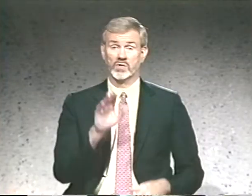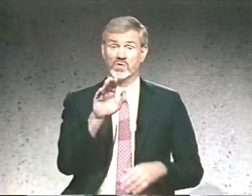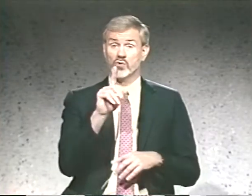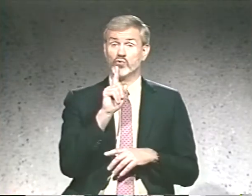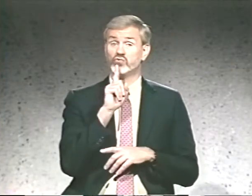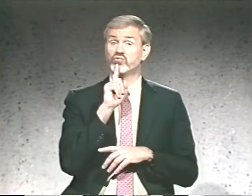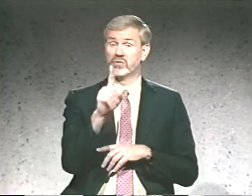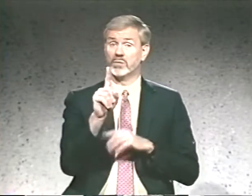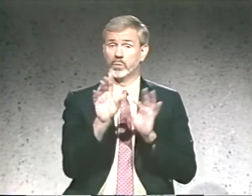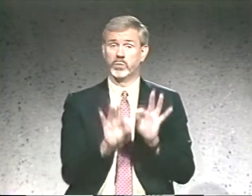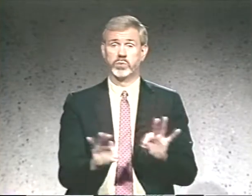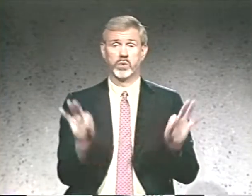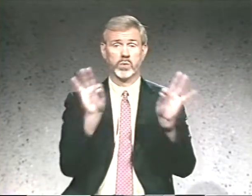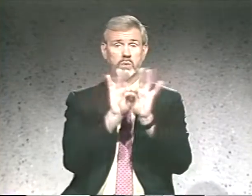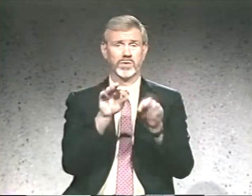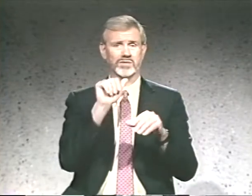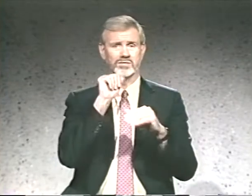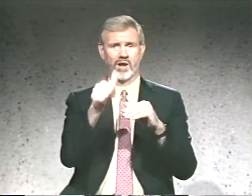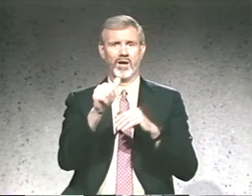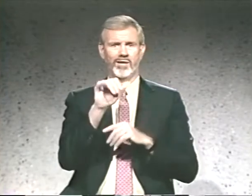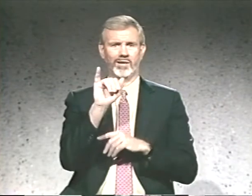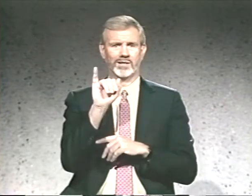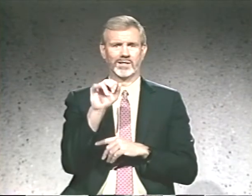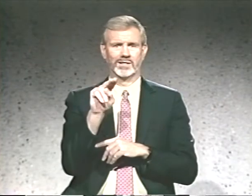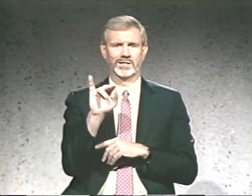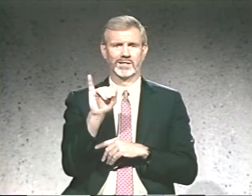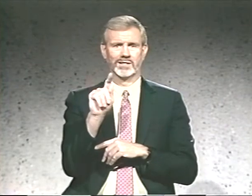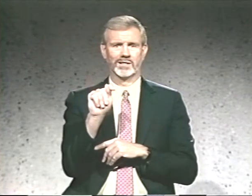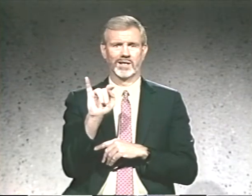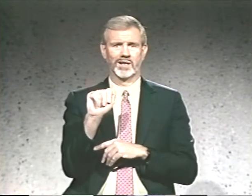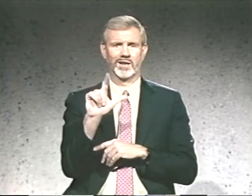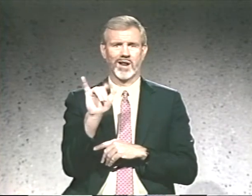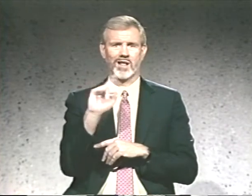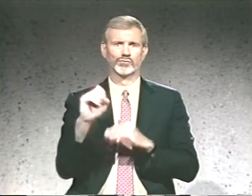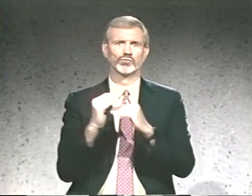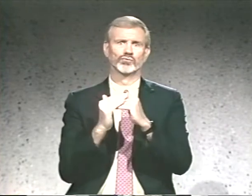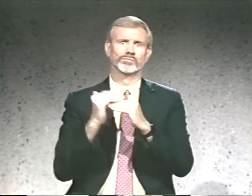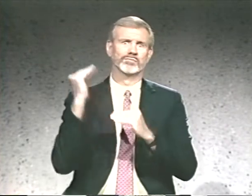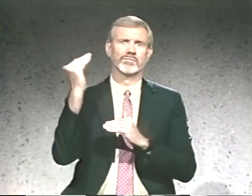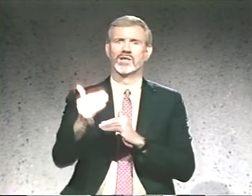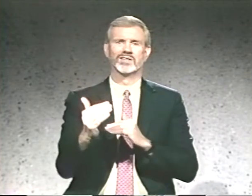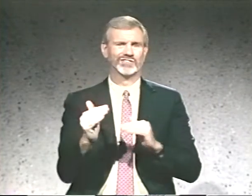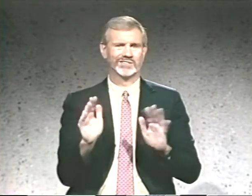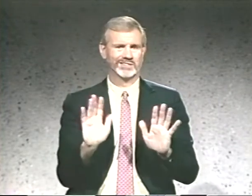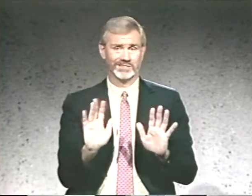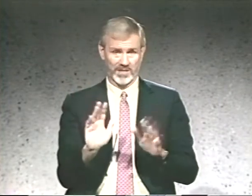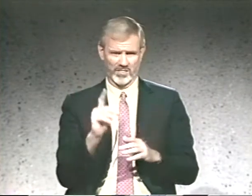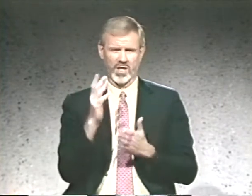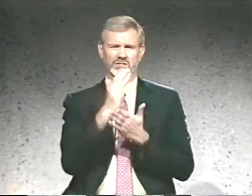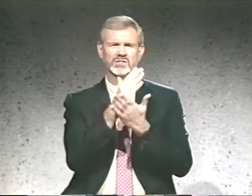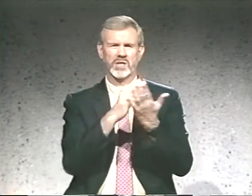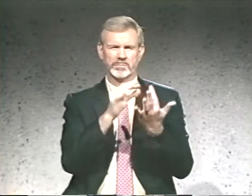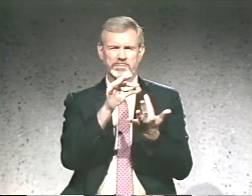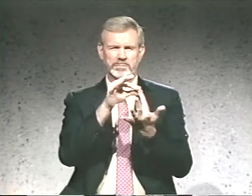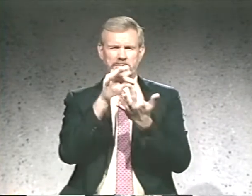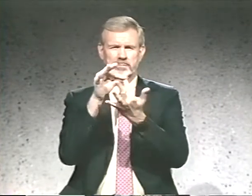It's really important not to initialize too much. There are certain signs